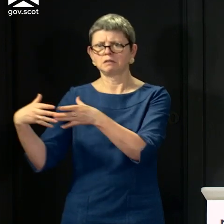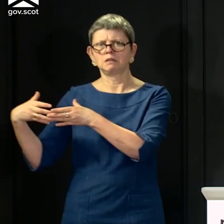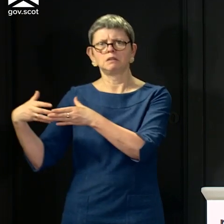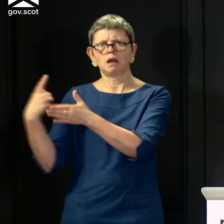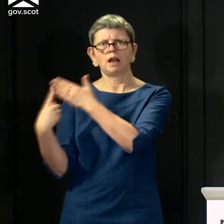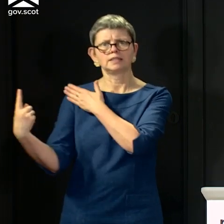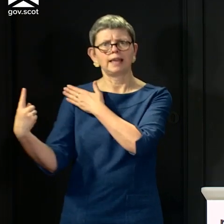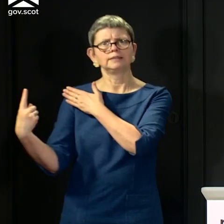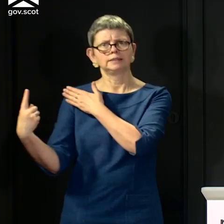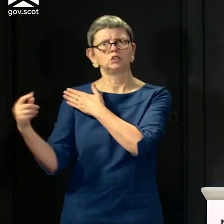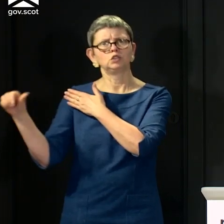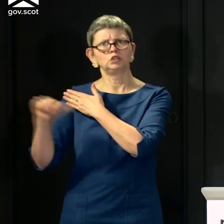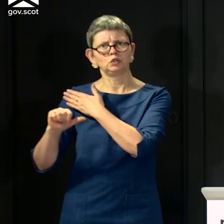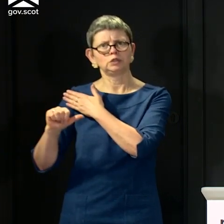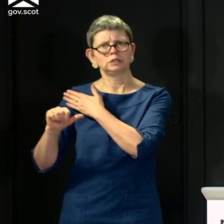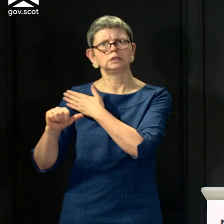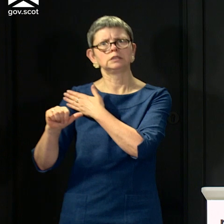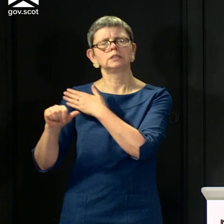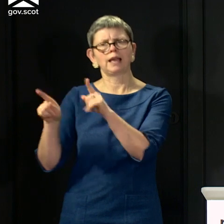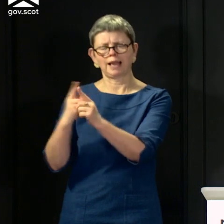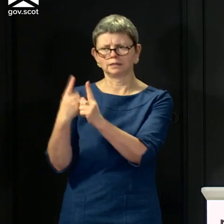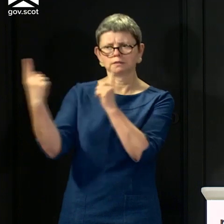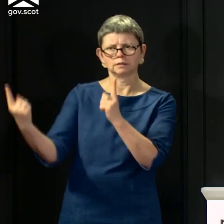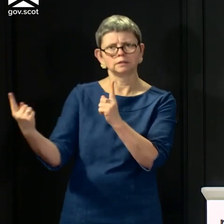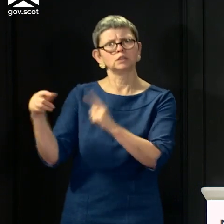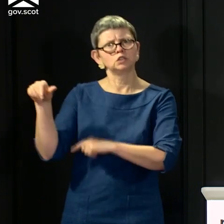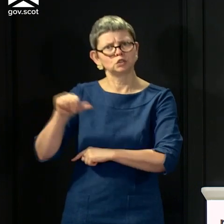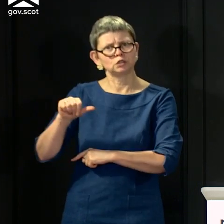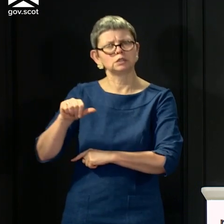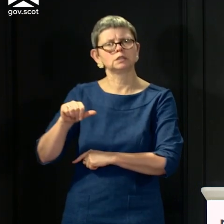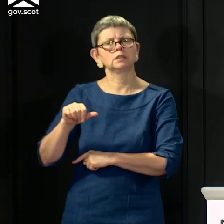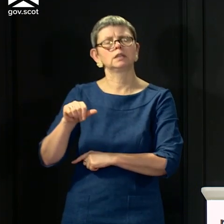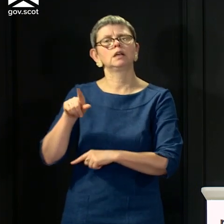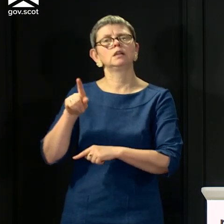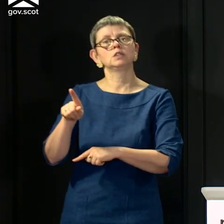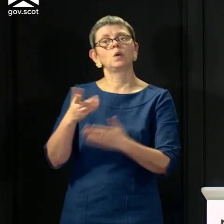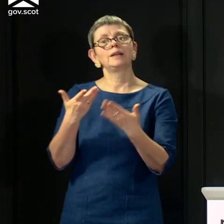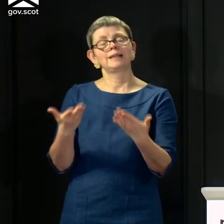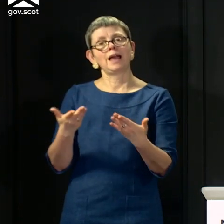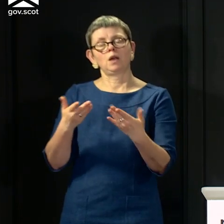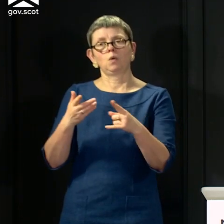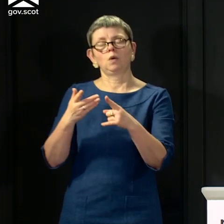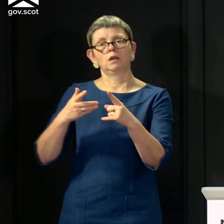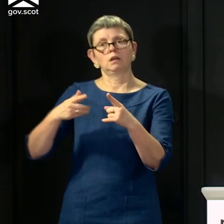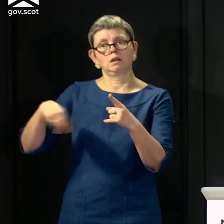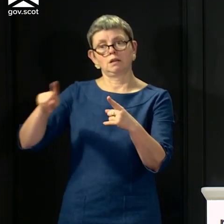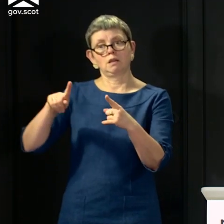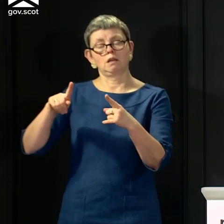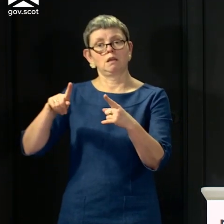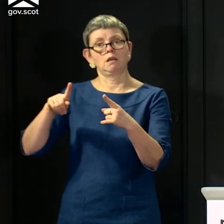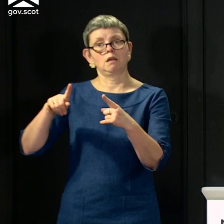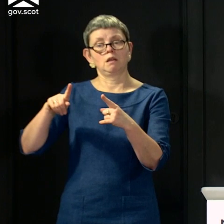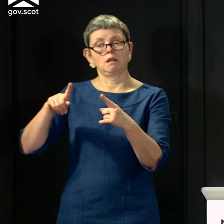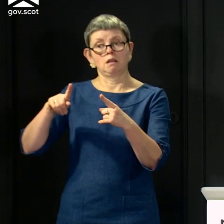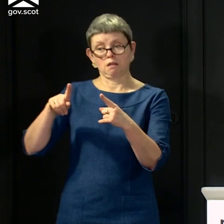protection teams with our public health directors now have a clinical role in making sure that care homes are doing, in